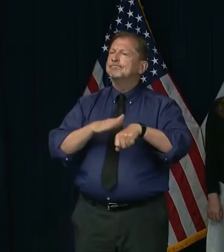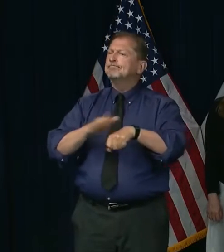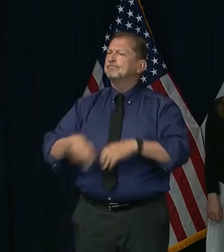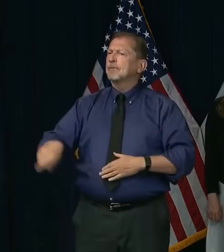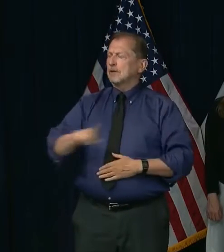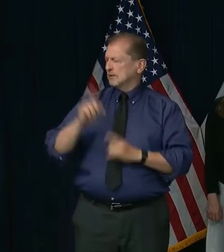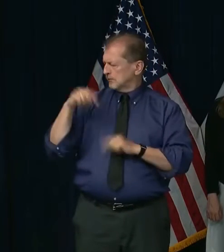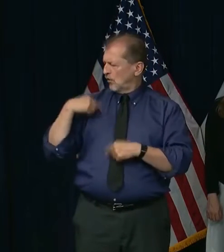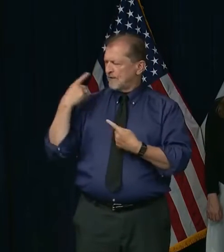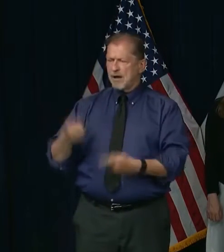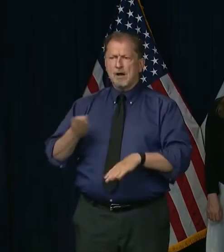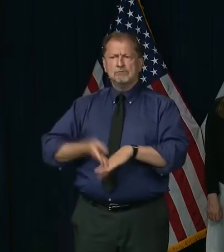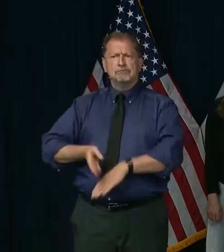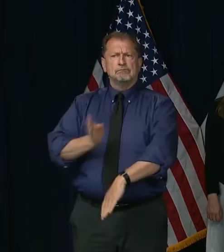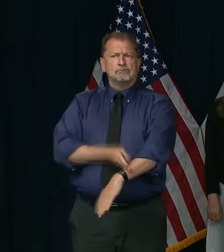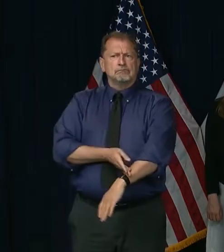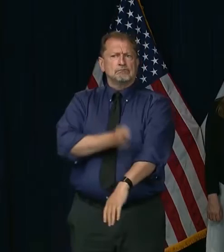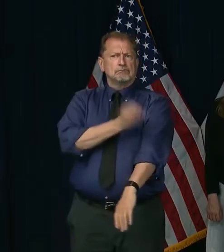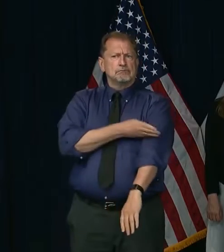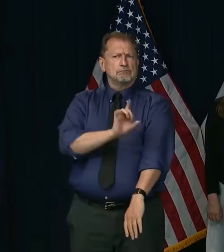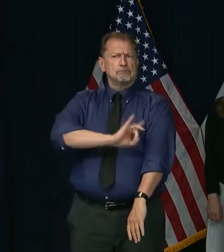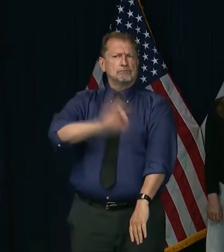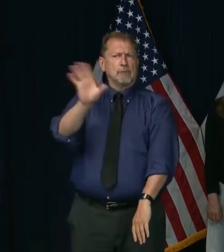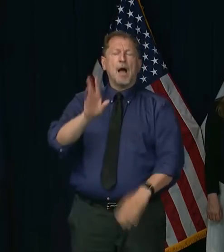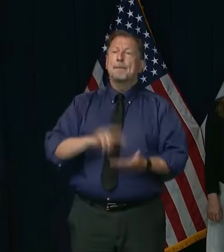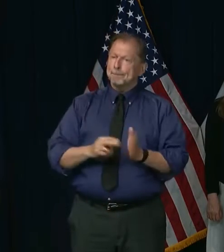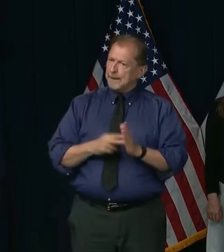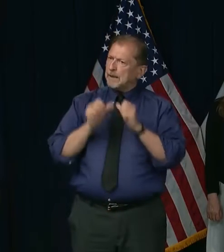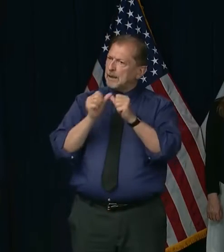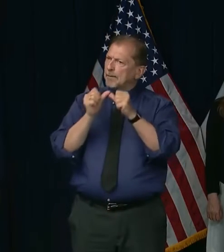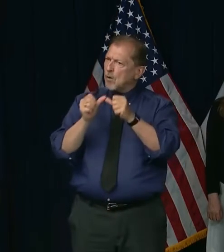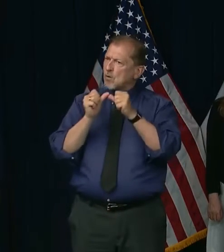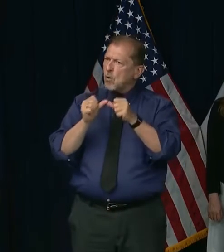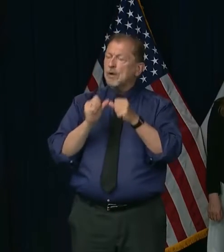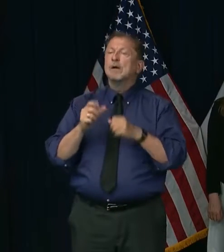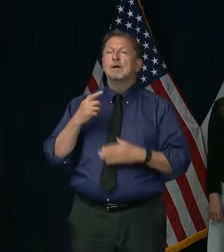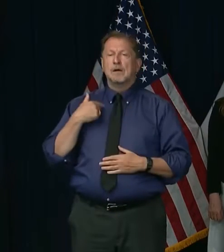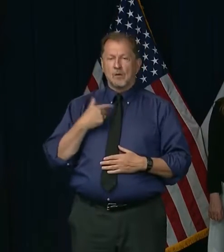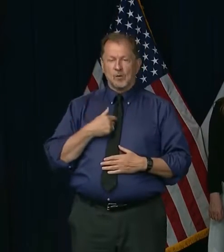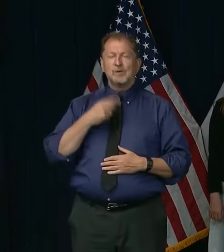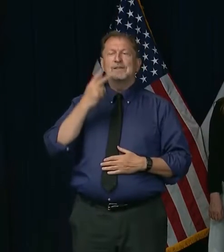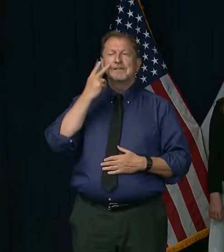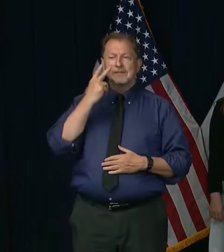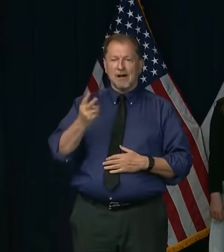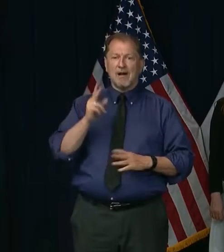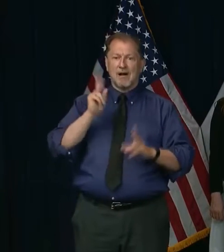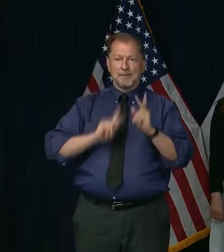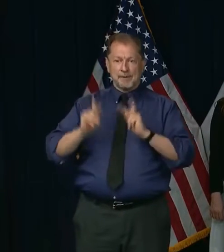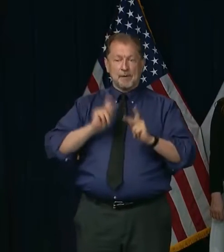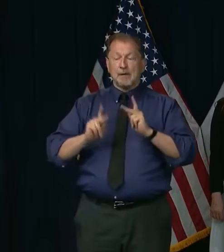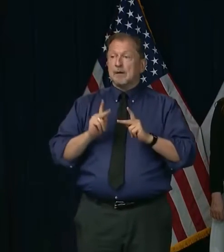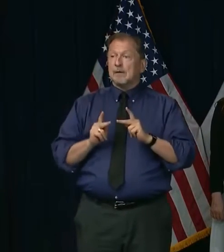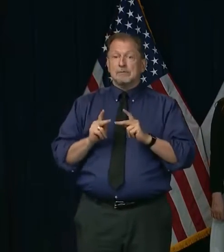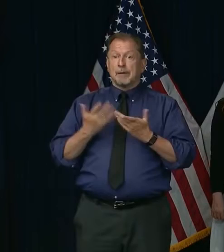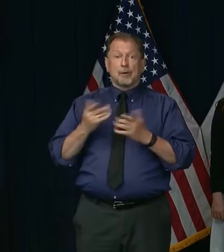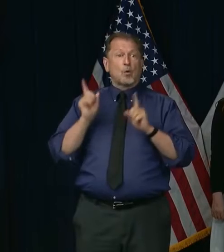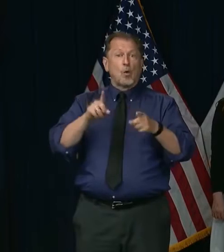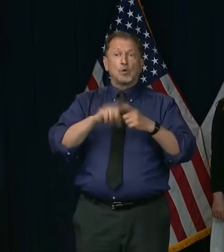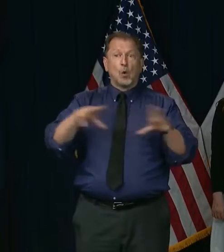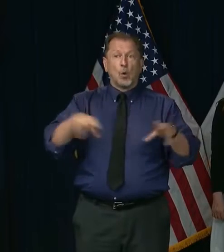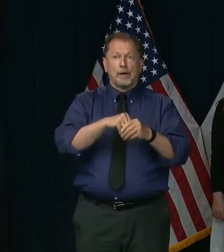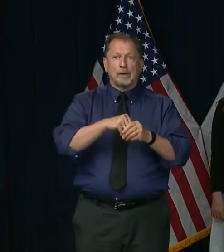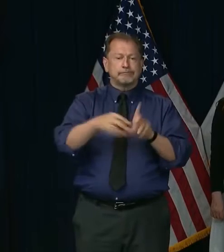with us in a deliberate manner. We've seen individuals contract the virus after attending wedding